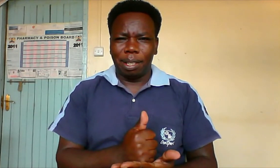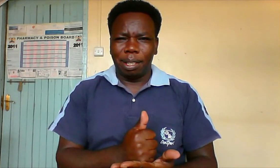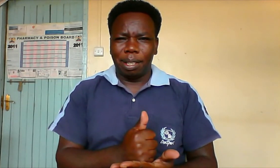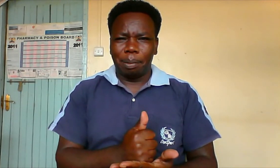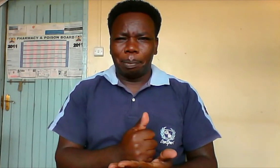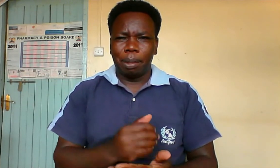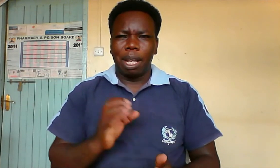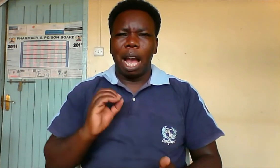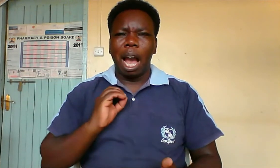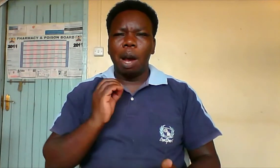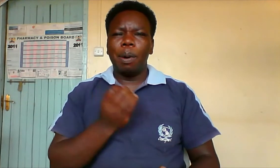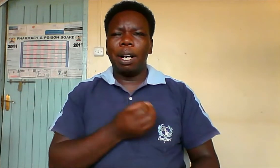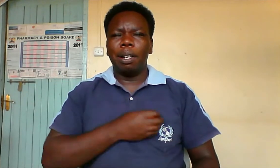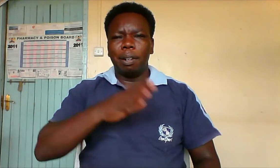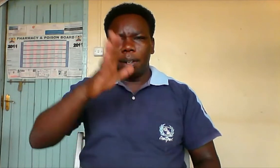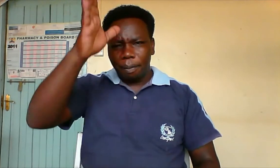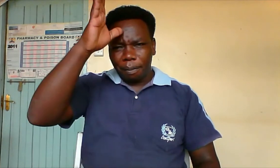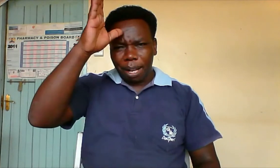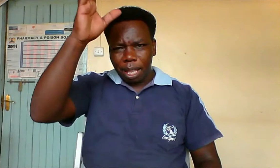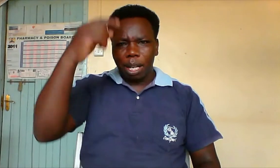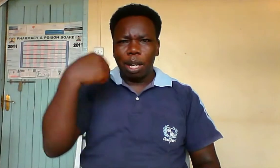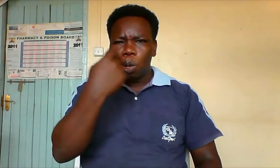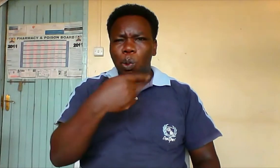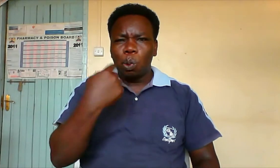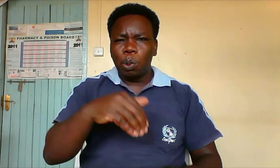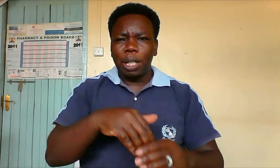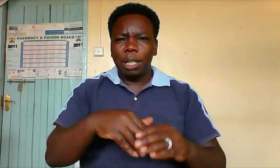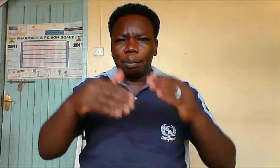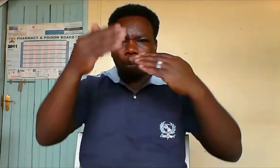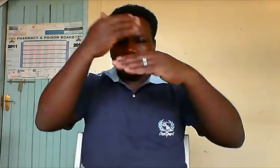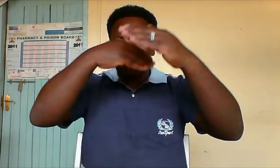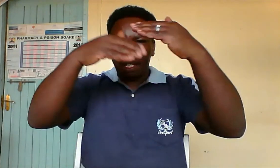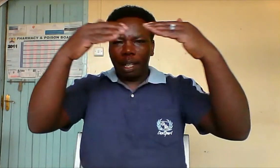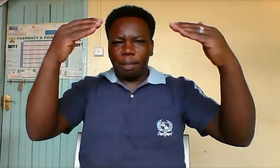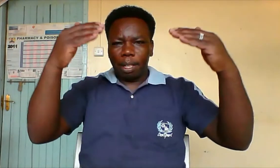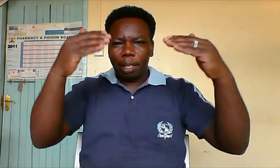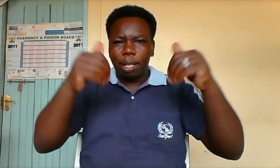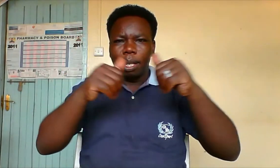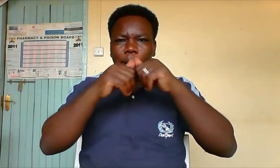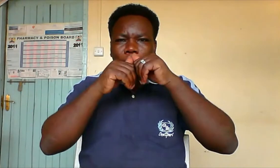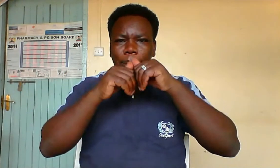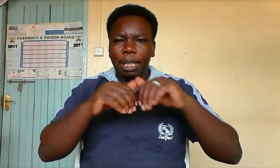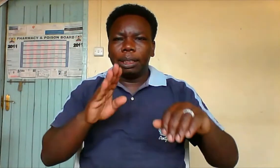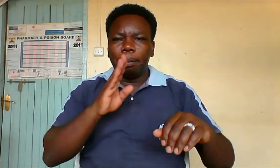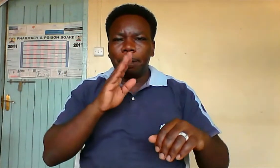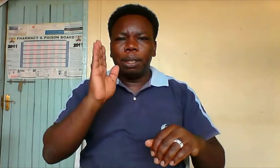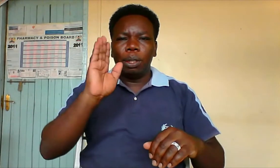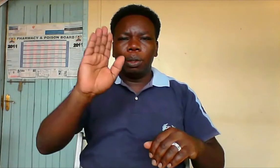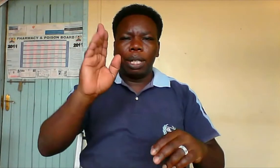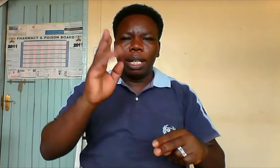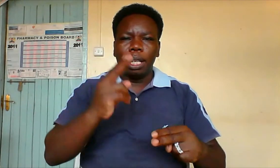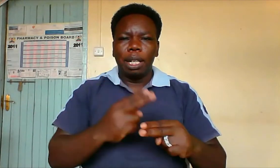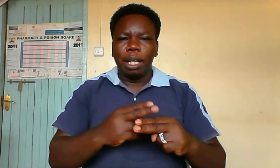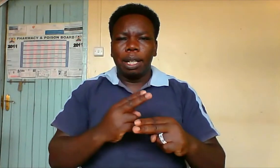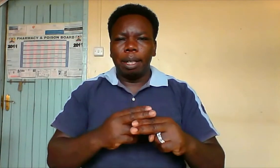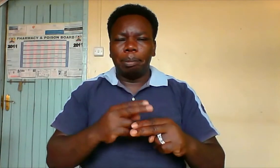Our Father who in heaven, blessed be your name,